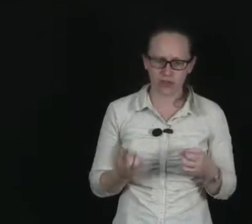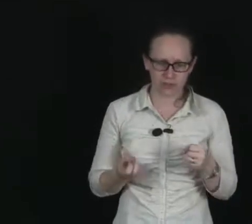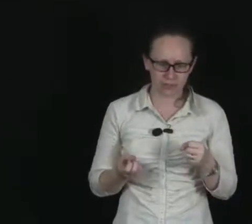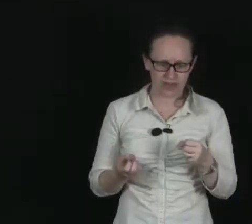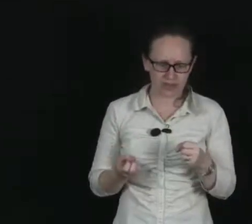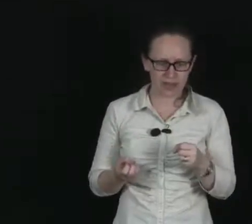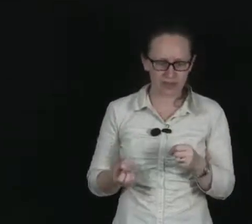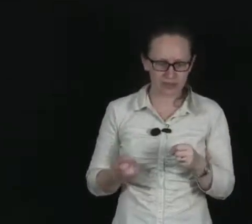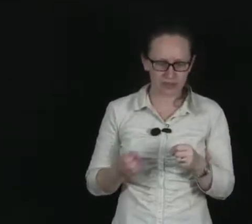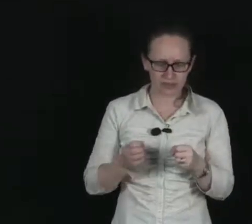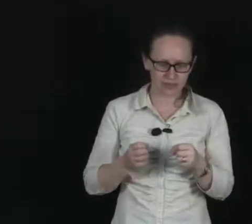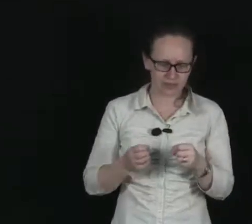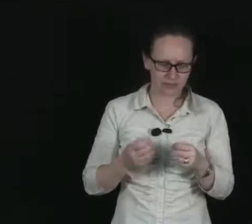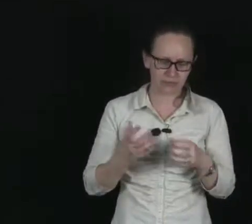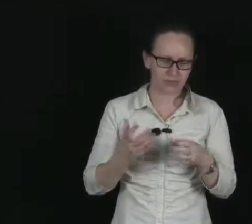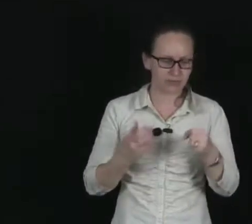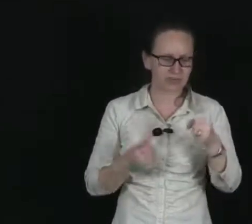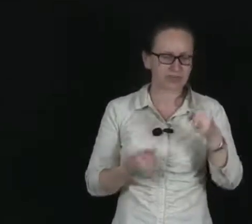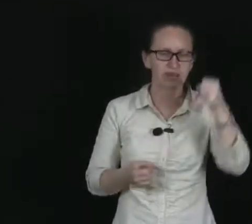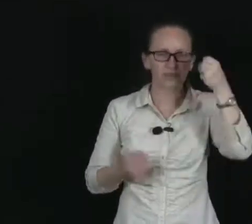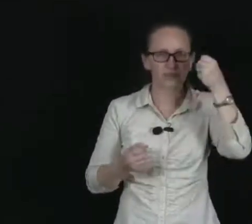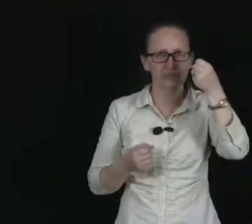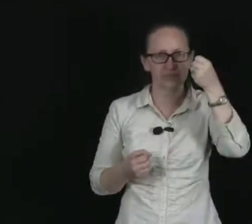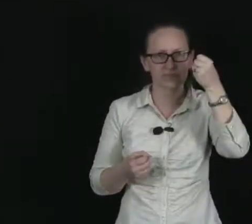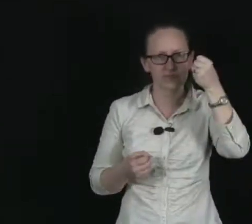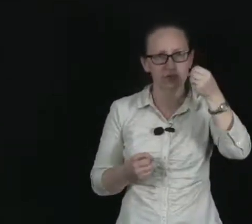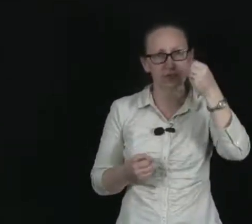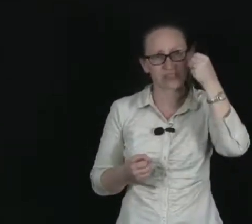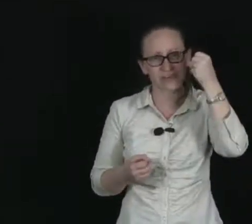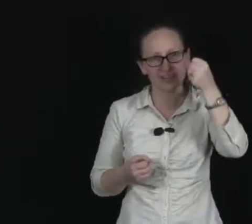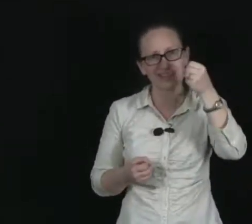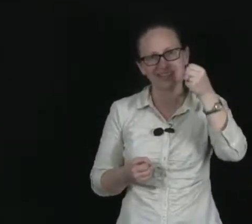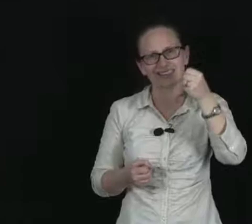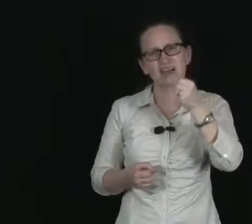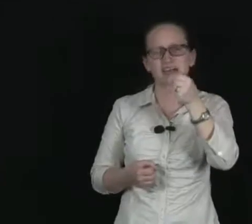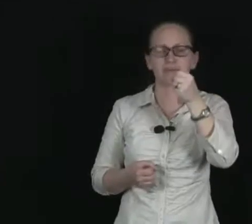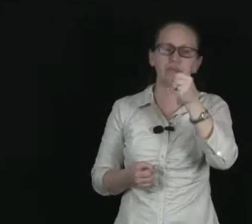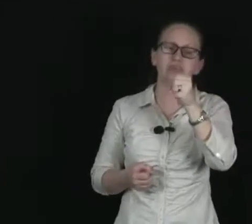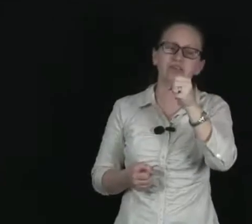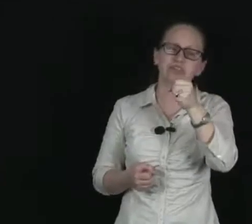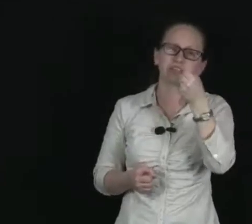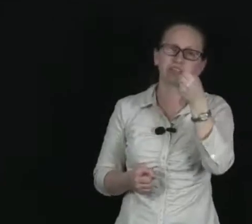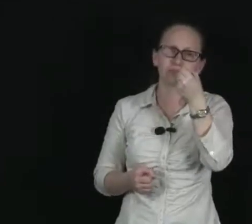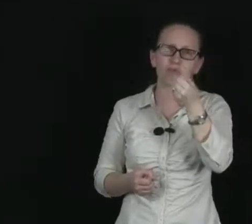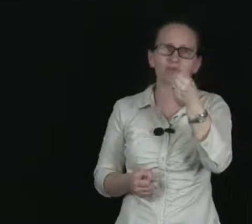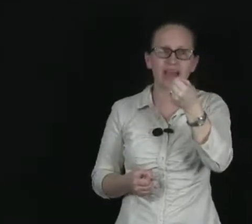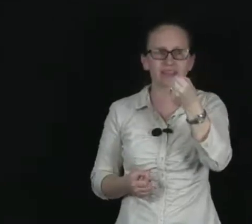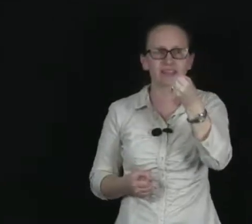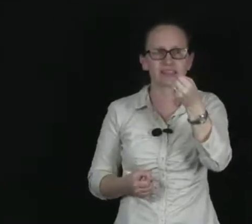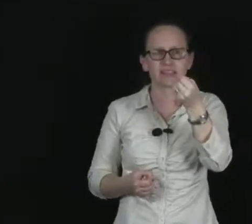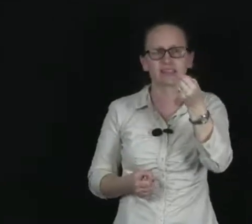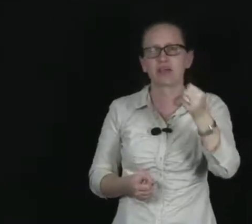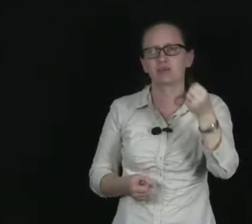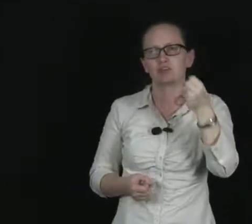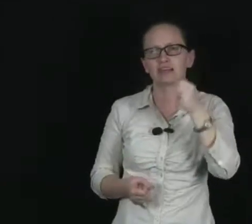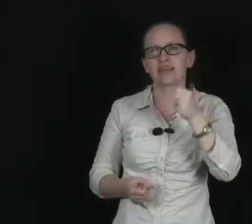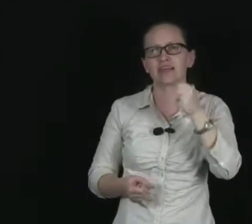beta particles can, well, beta source emitters can be loaded into small canisters, which are then